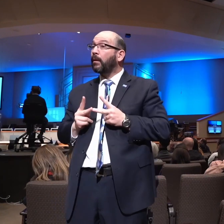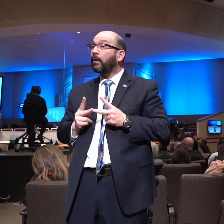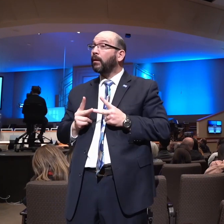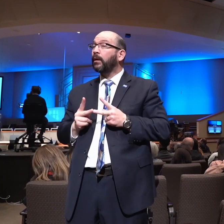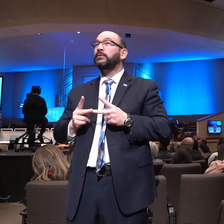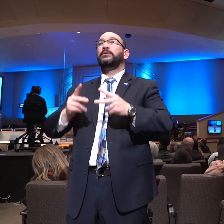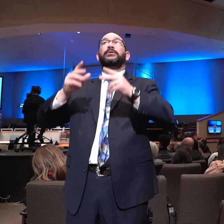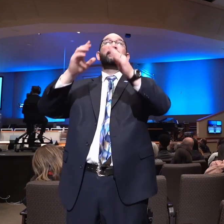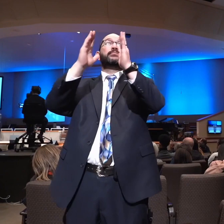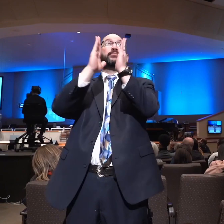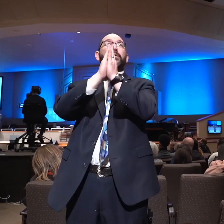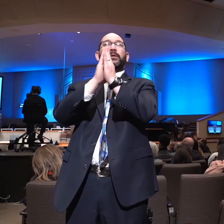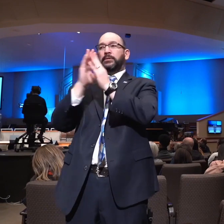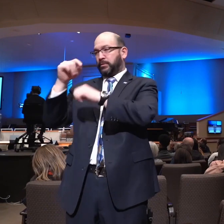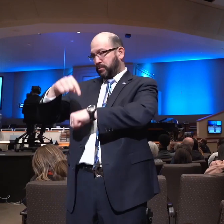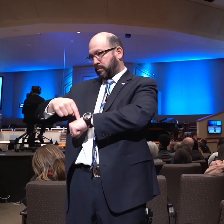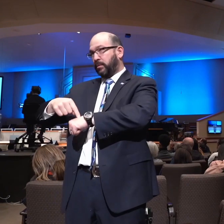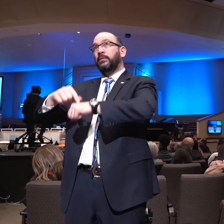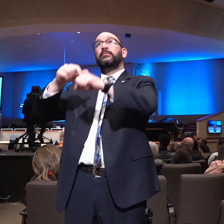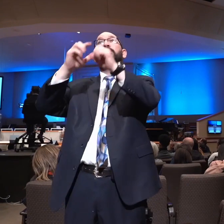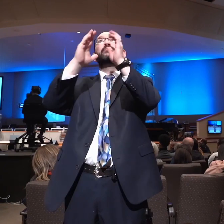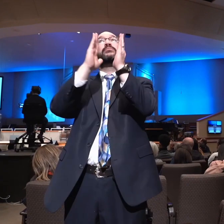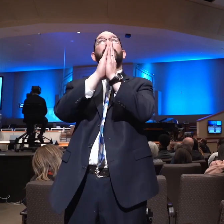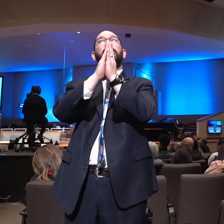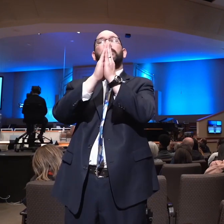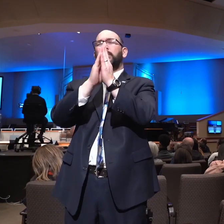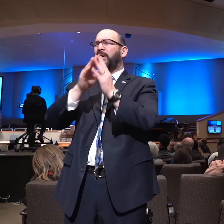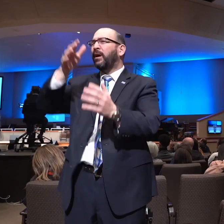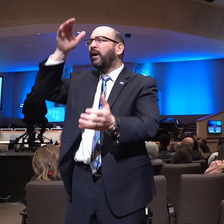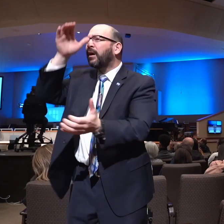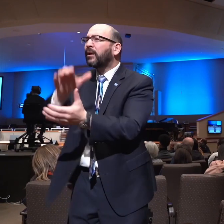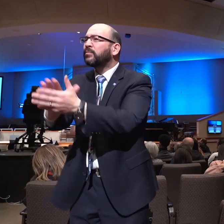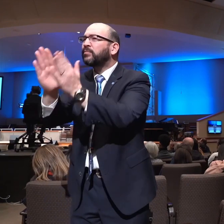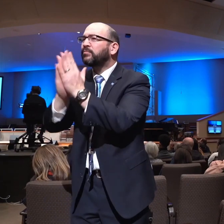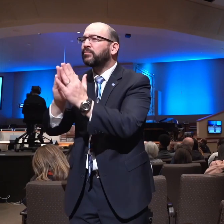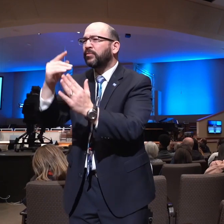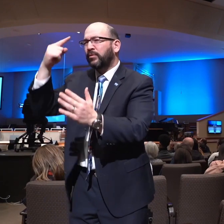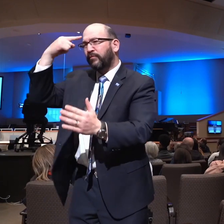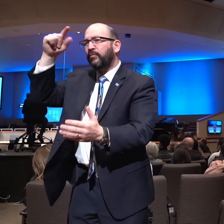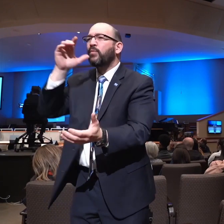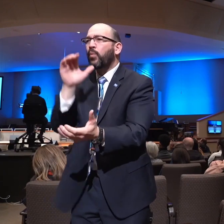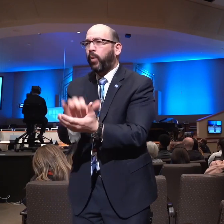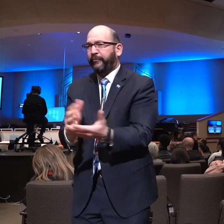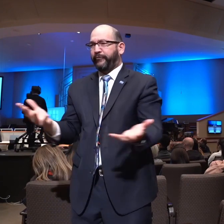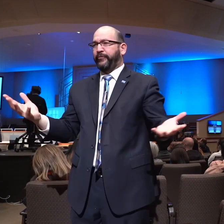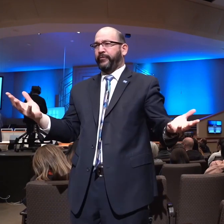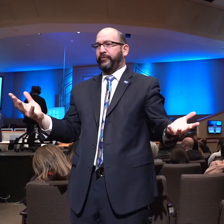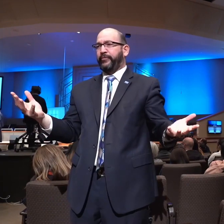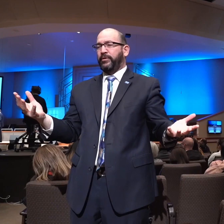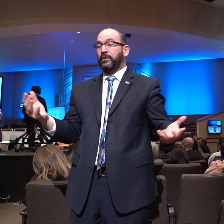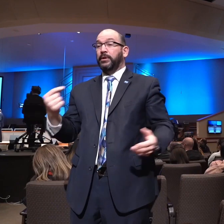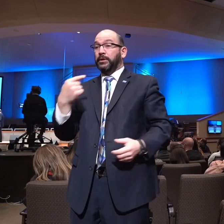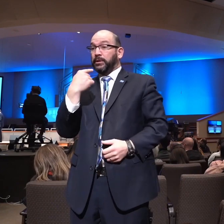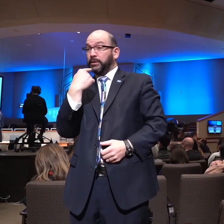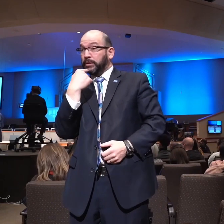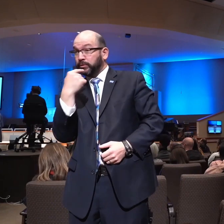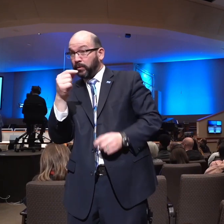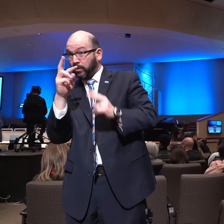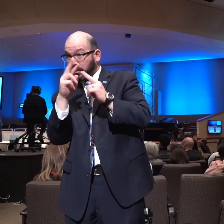time. Husbands, pray for your wife. Pray for your wife. I said at the couple's retreat, it's hard to be on your knees